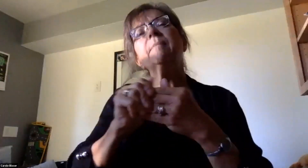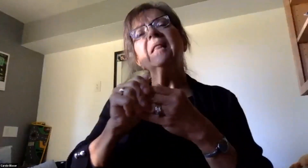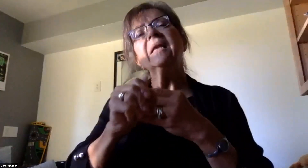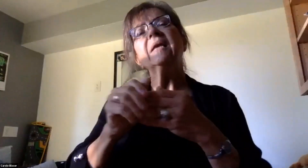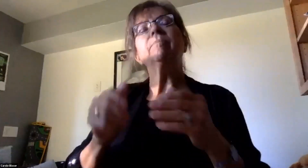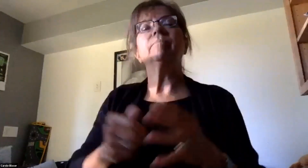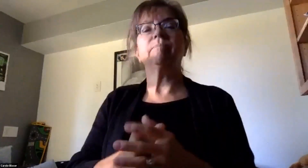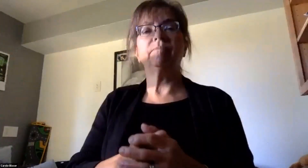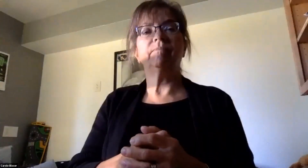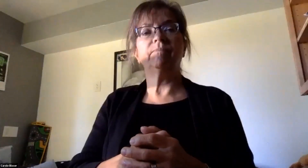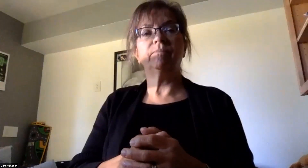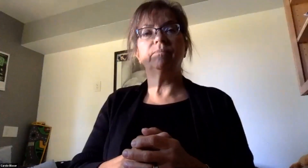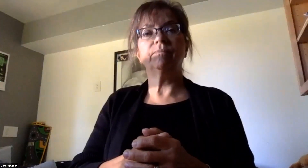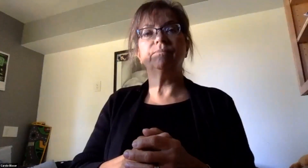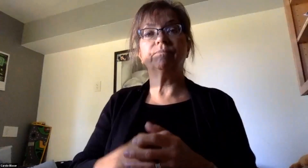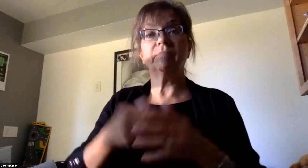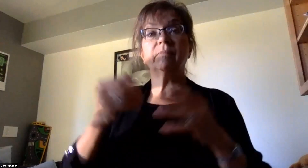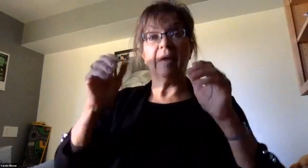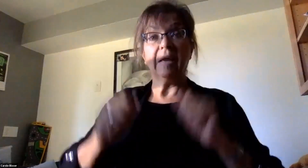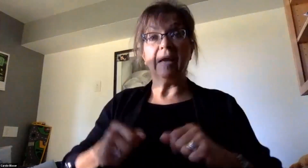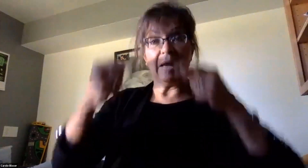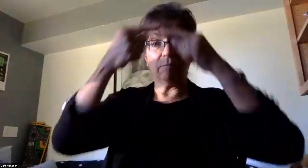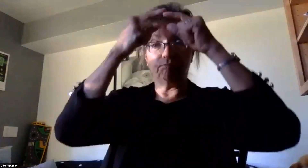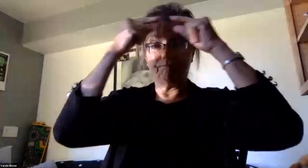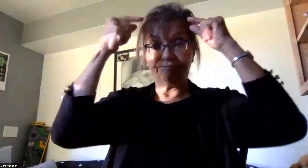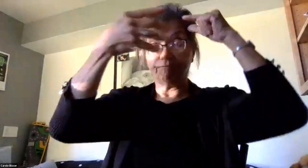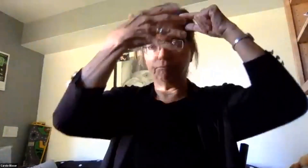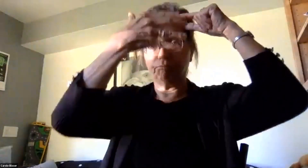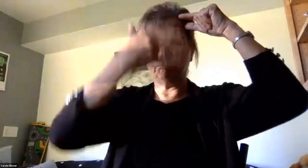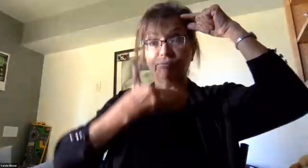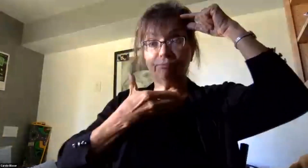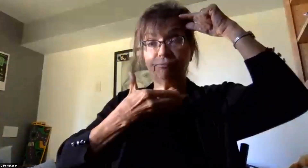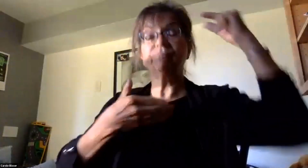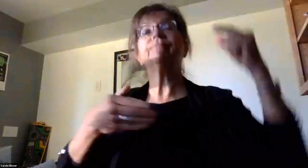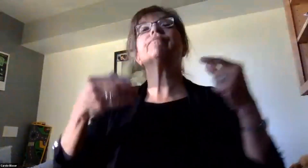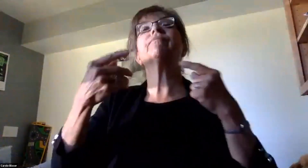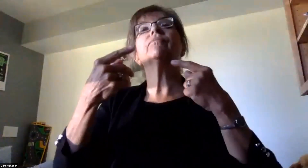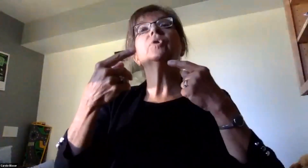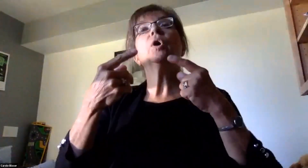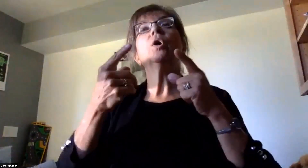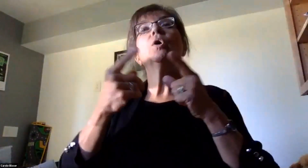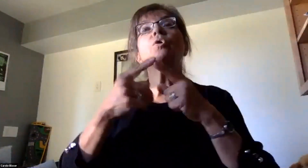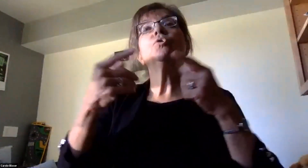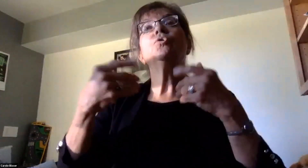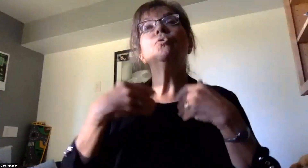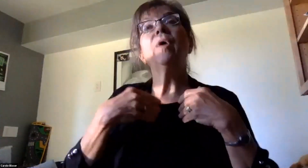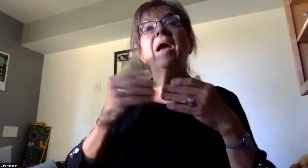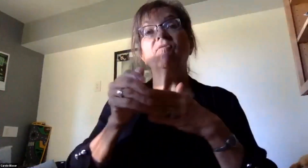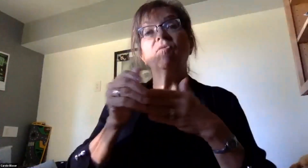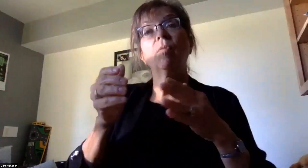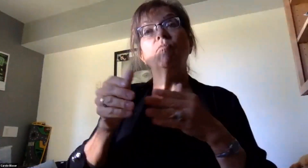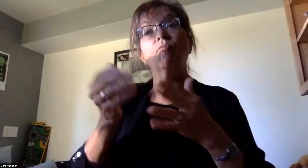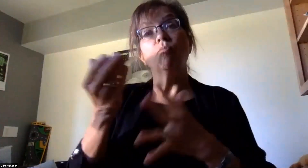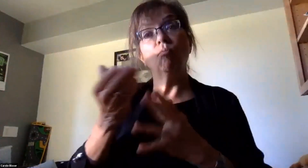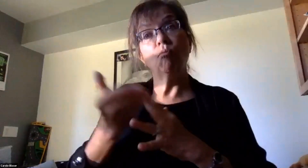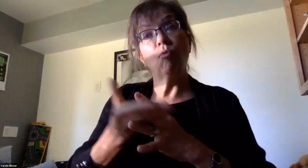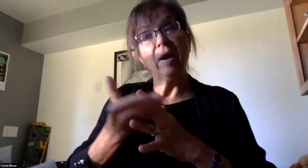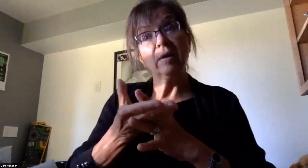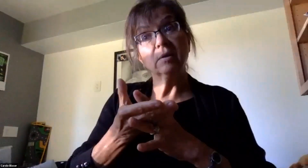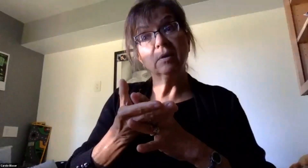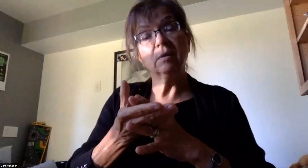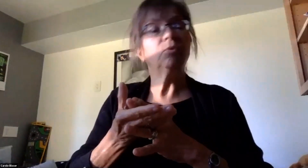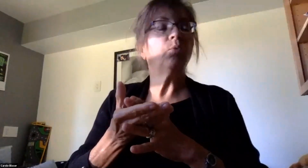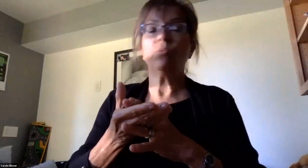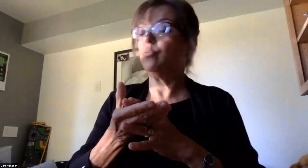Will face shields be permitted in place of face coverings in order to provide a break once seated and socially distanced? No.